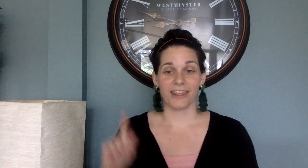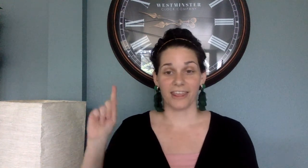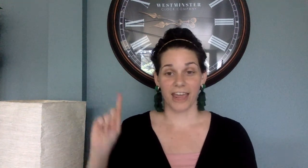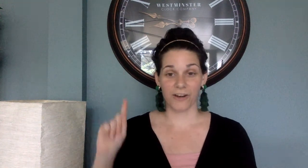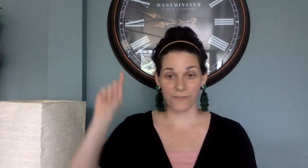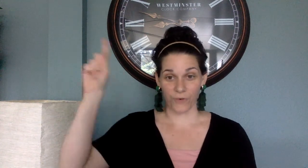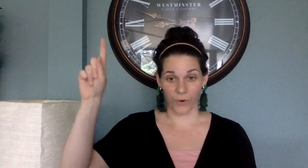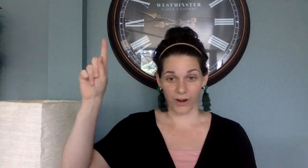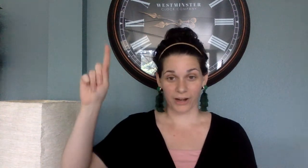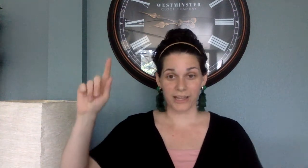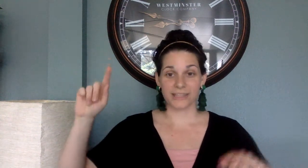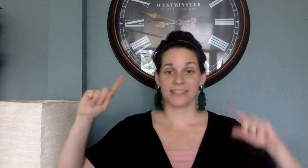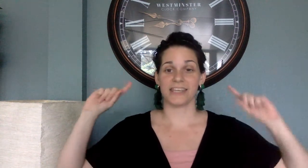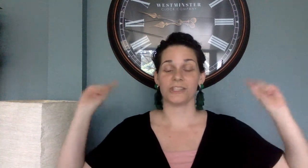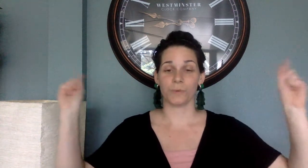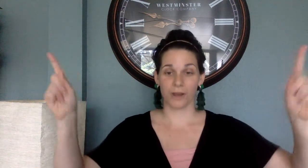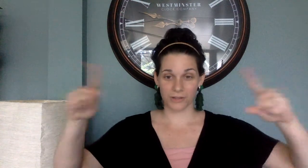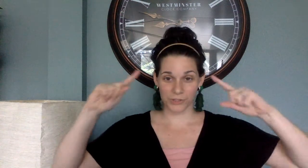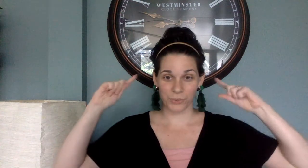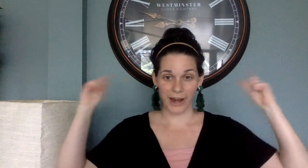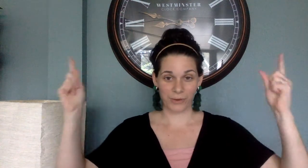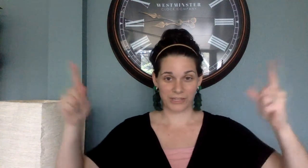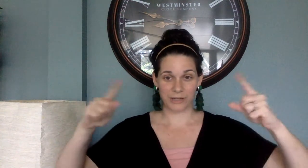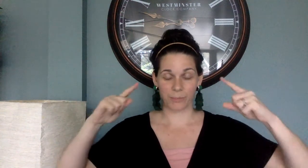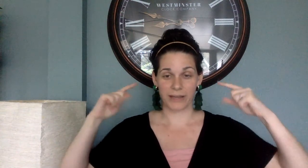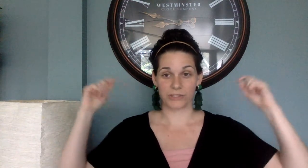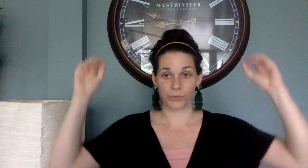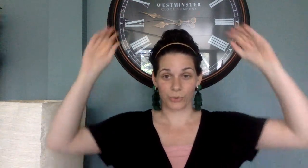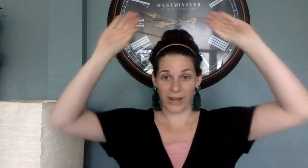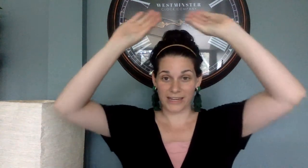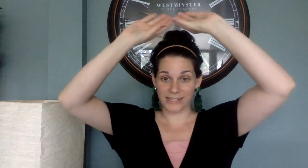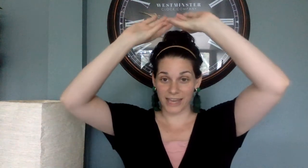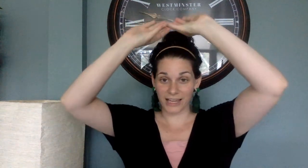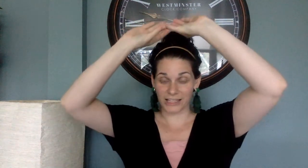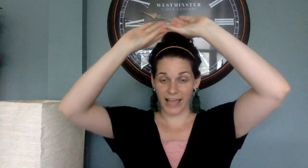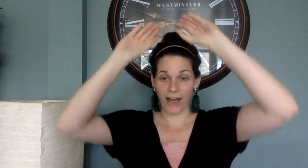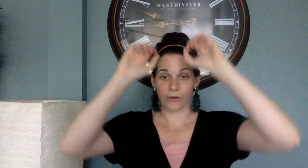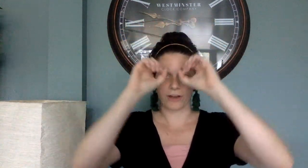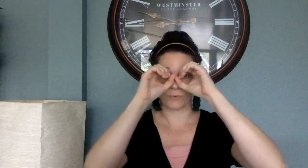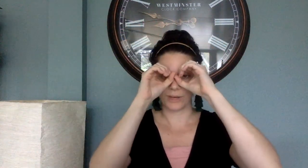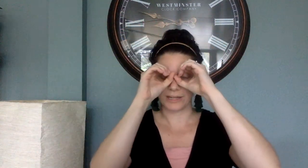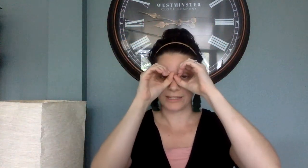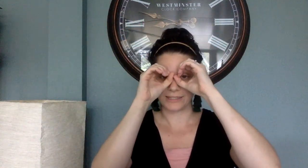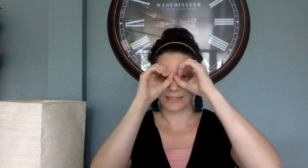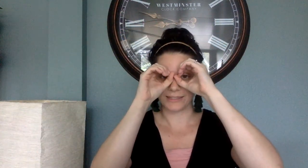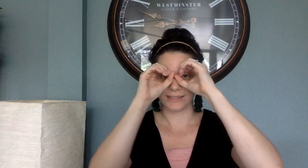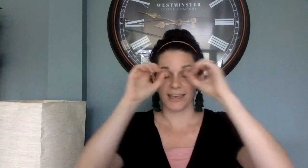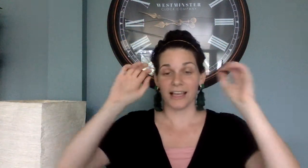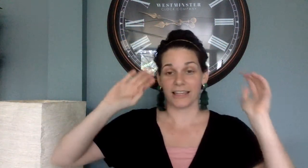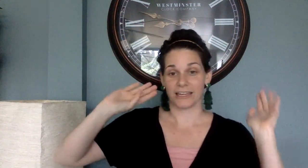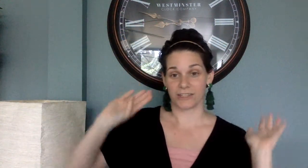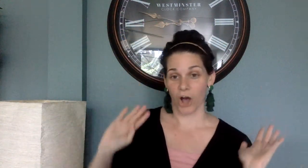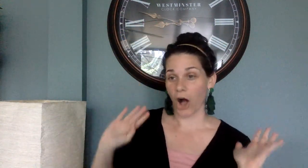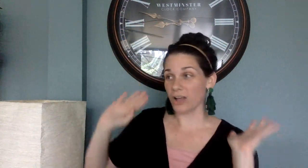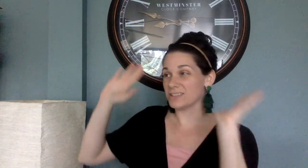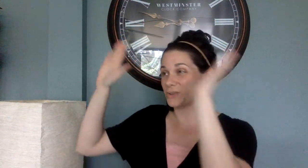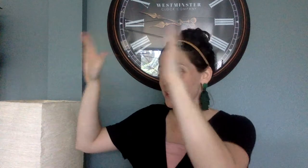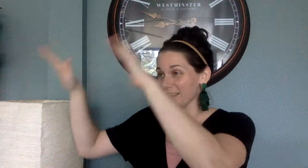Therefore, since we are surrounded by so great a cloud of witnesses, let us also lay